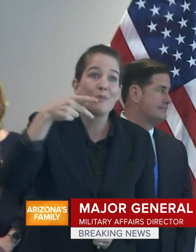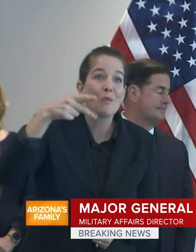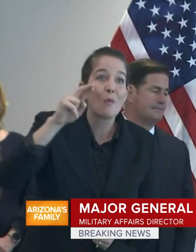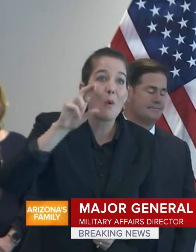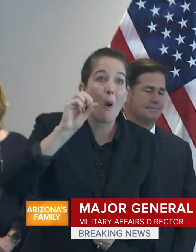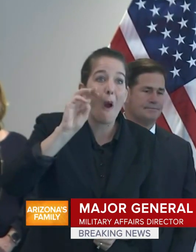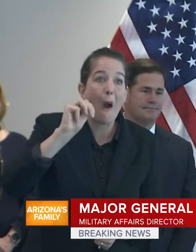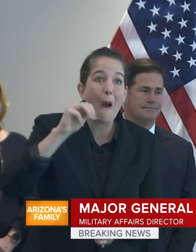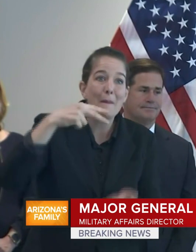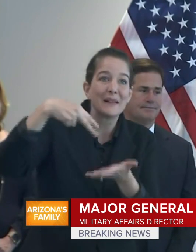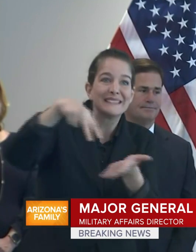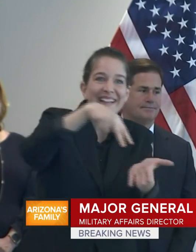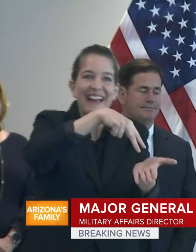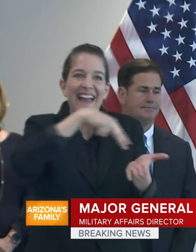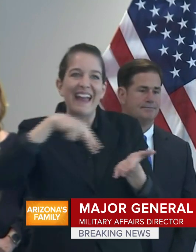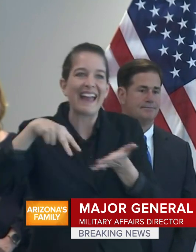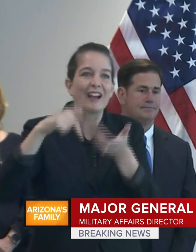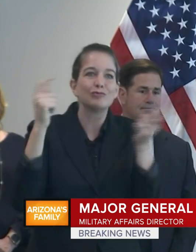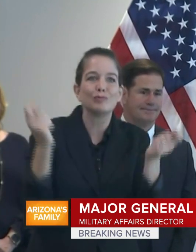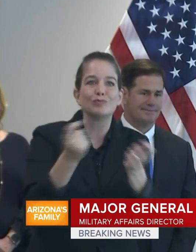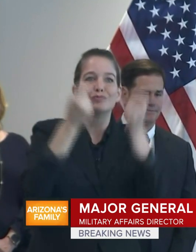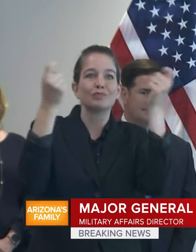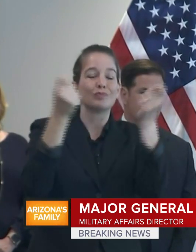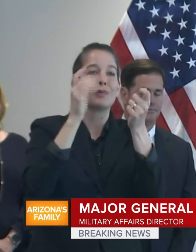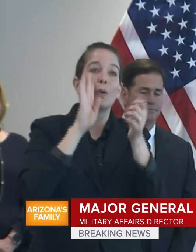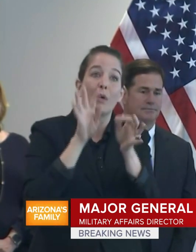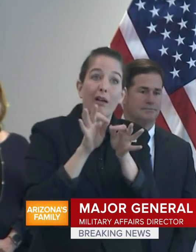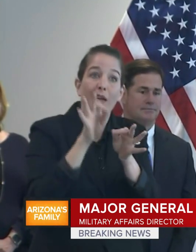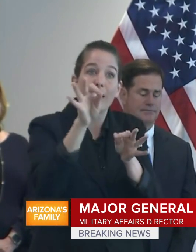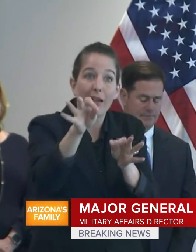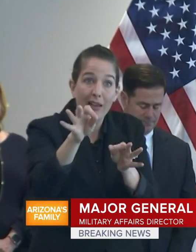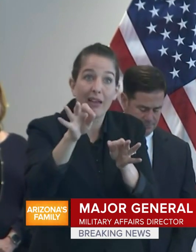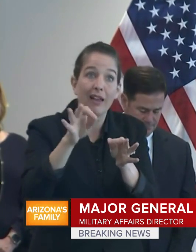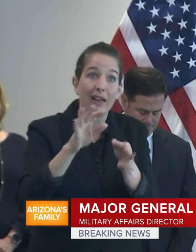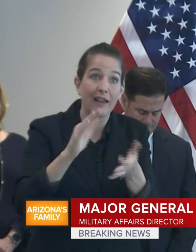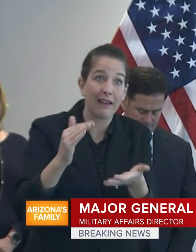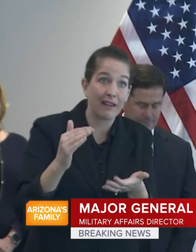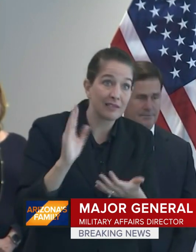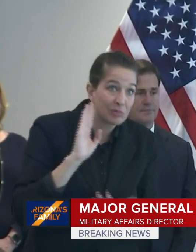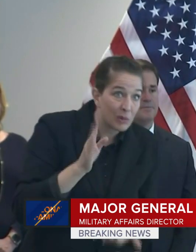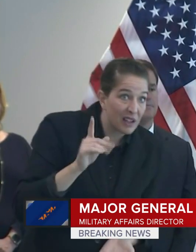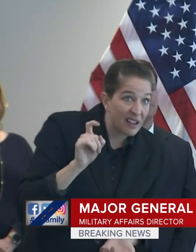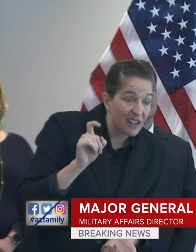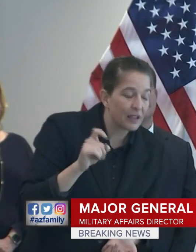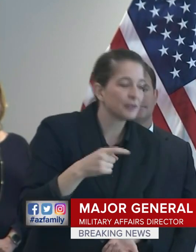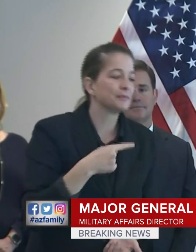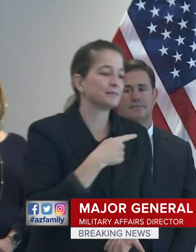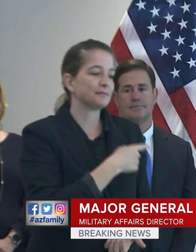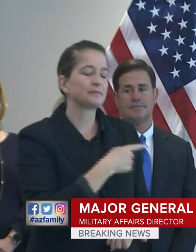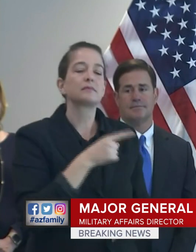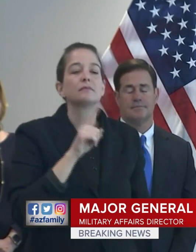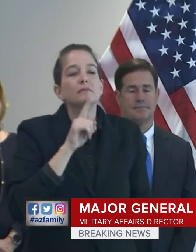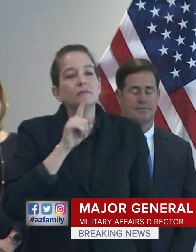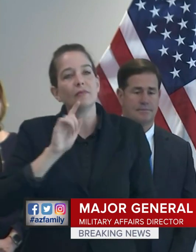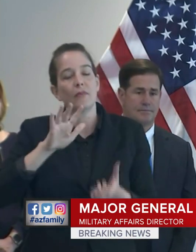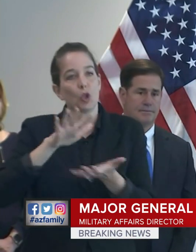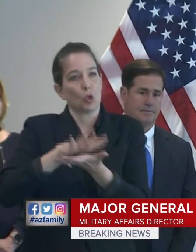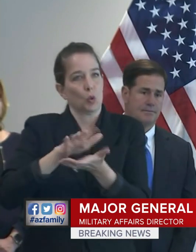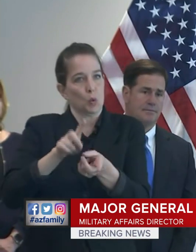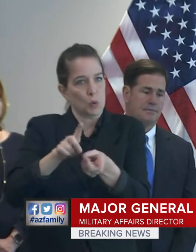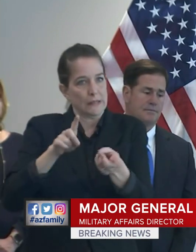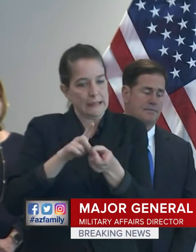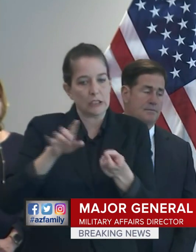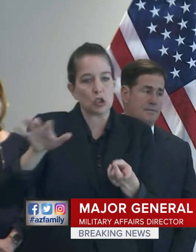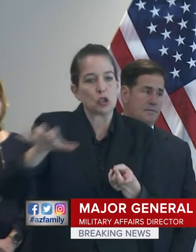Thank you. So all of those decisions will be happening at the local district level. I've already been in communication with some districts about what they've been thinking